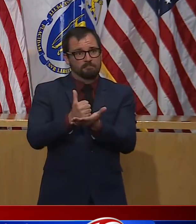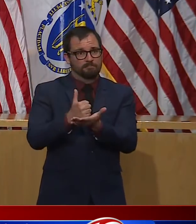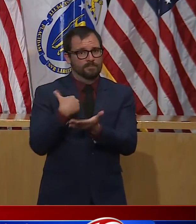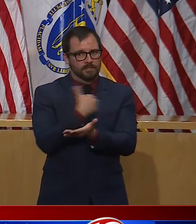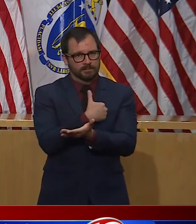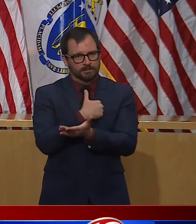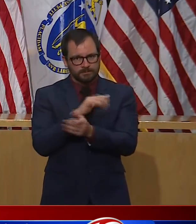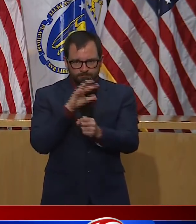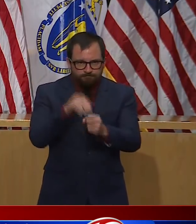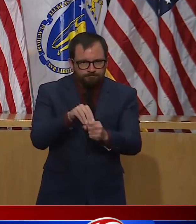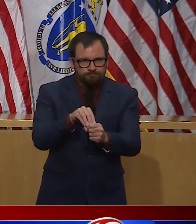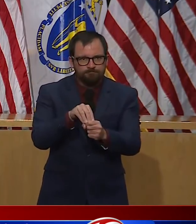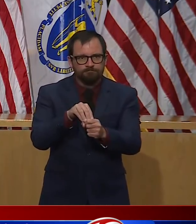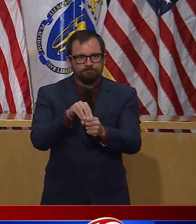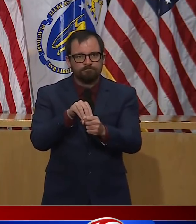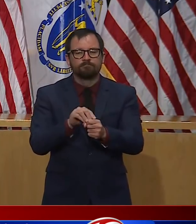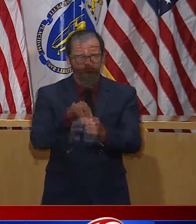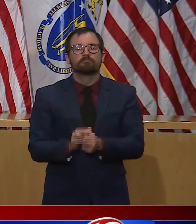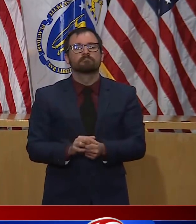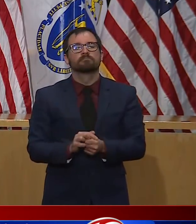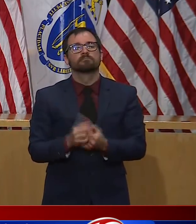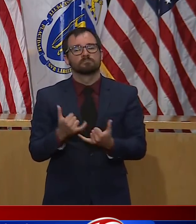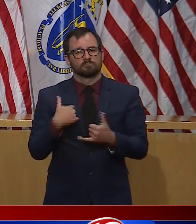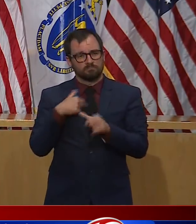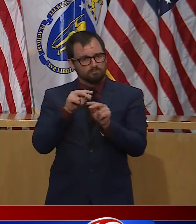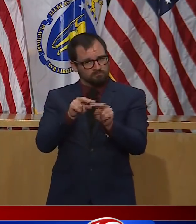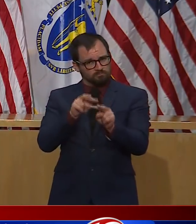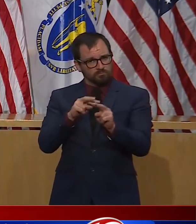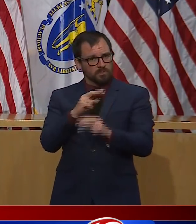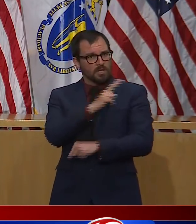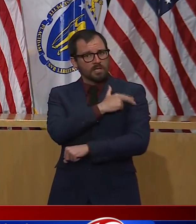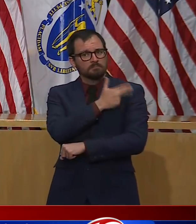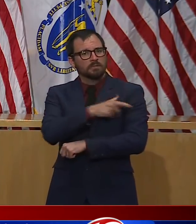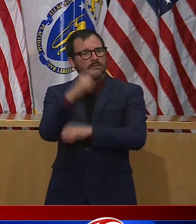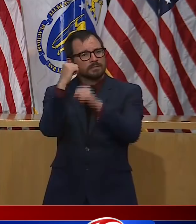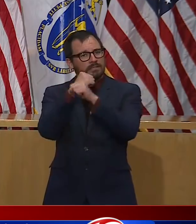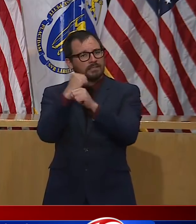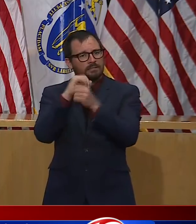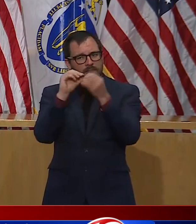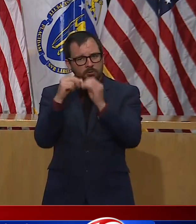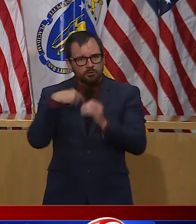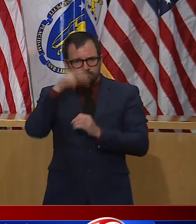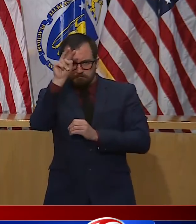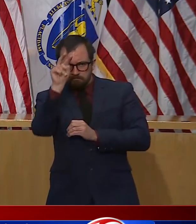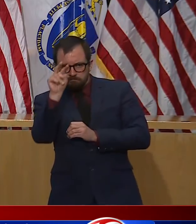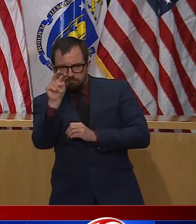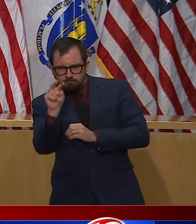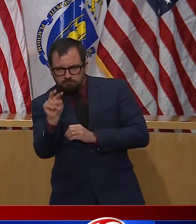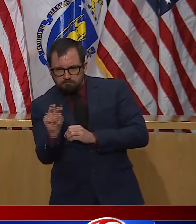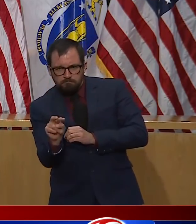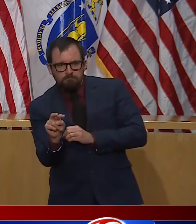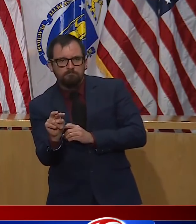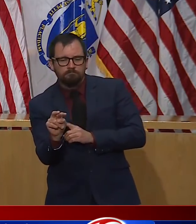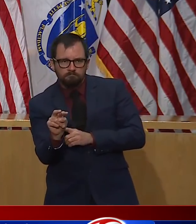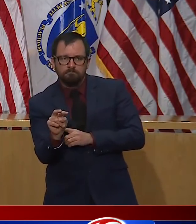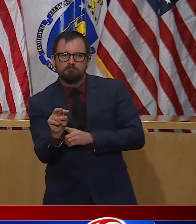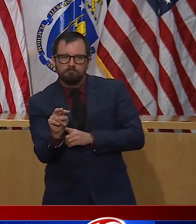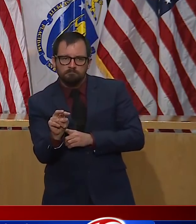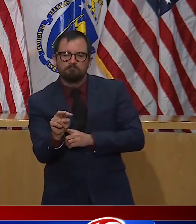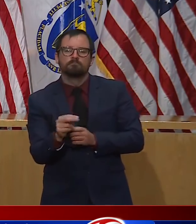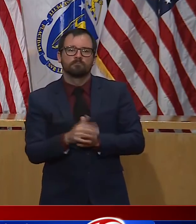that guide this process mean it's possible to reopening manufacturing facilities and construction sites effective today.